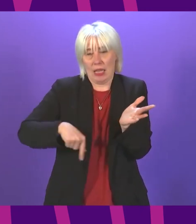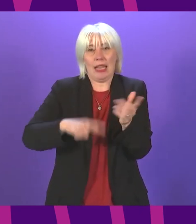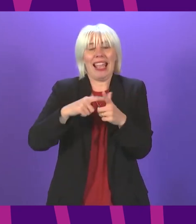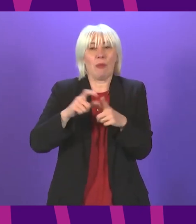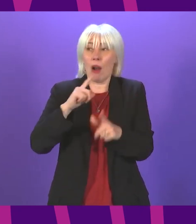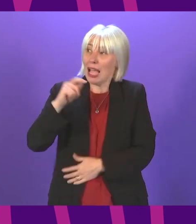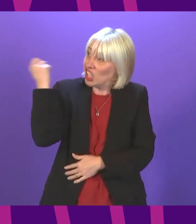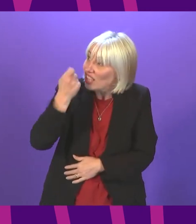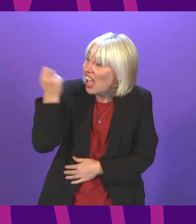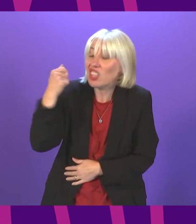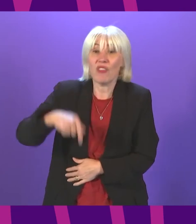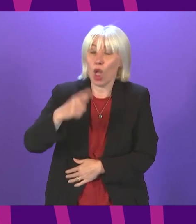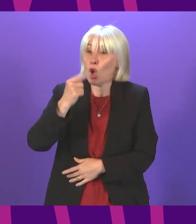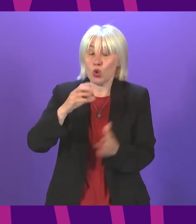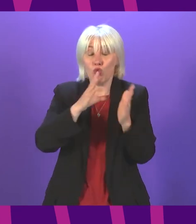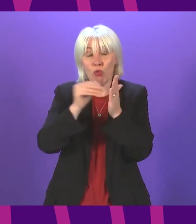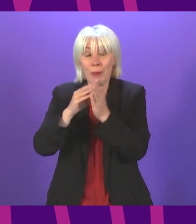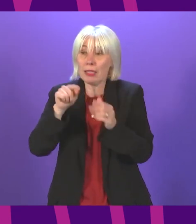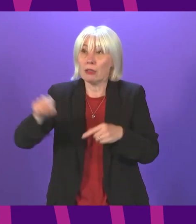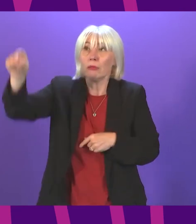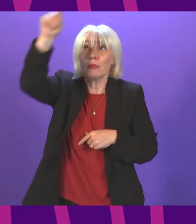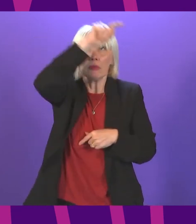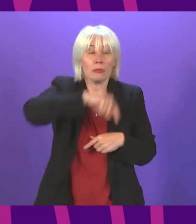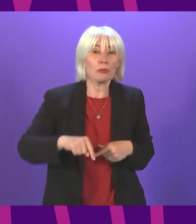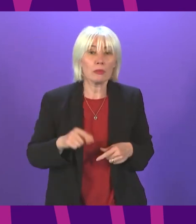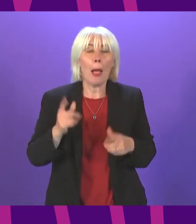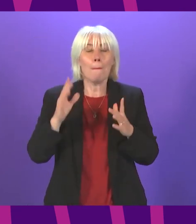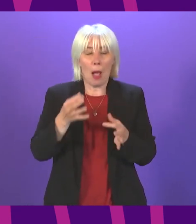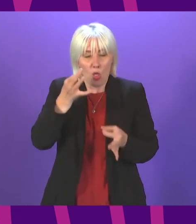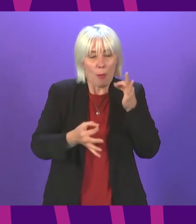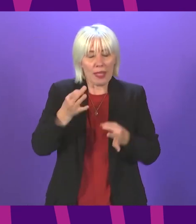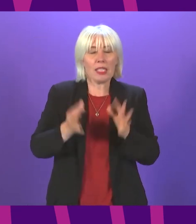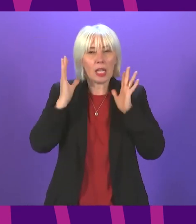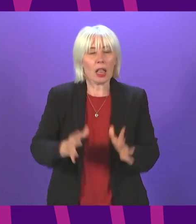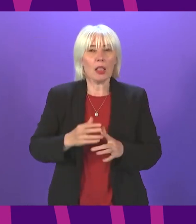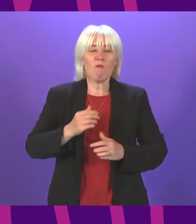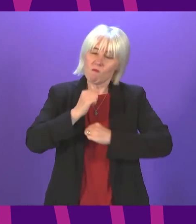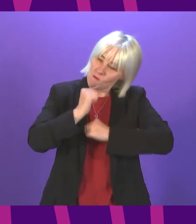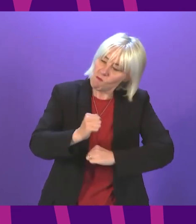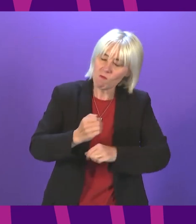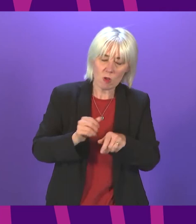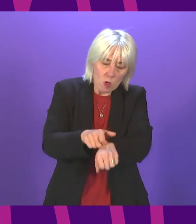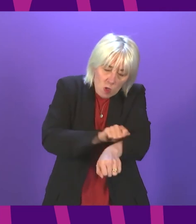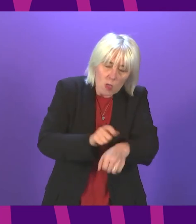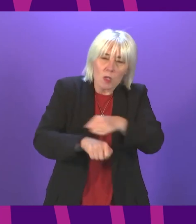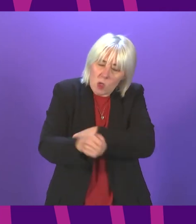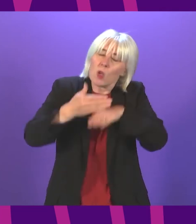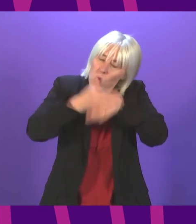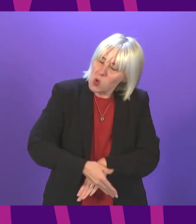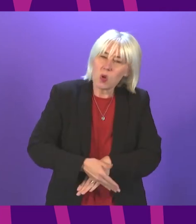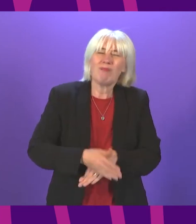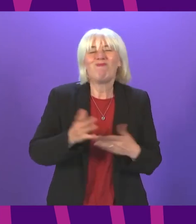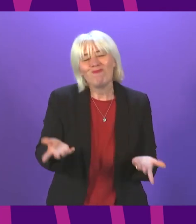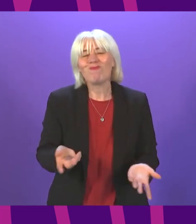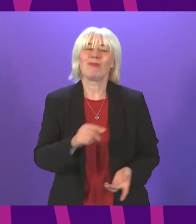it could be replicated across Scotland but it needs the political effort the everyday effort and that's why it's